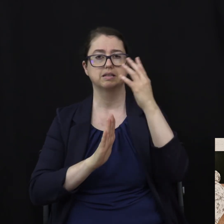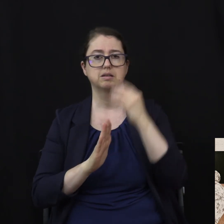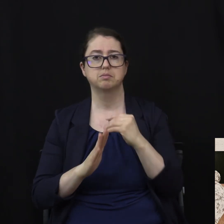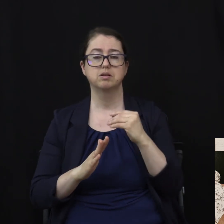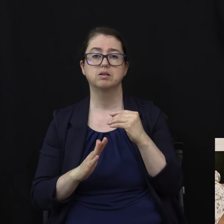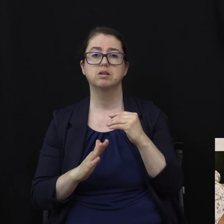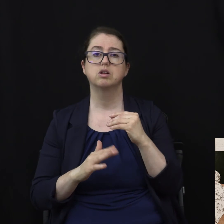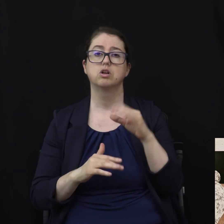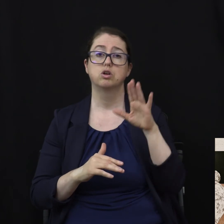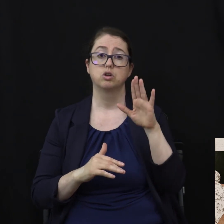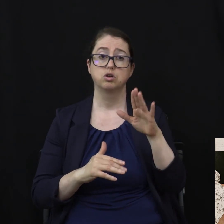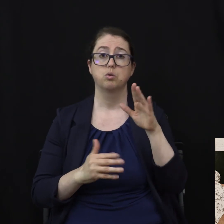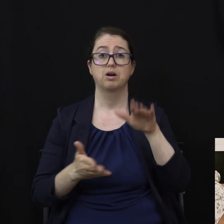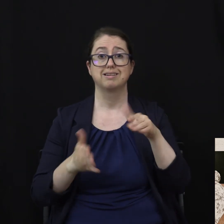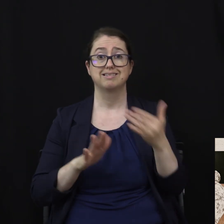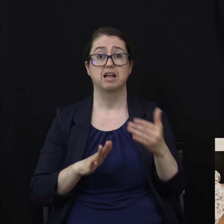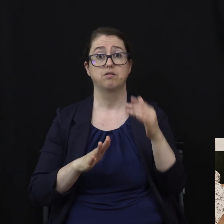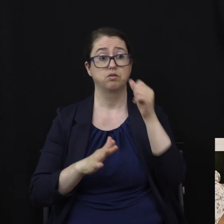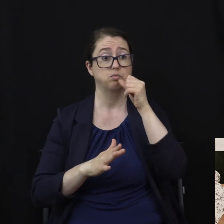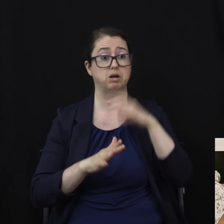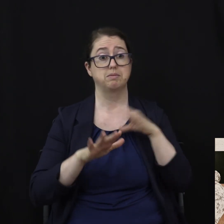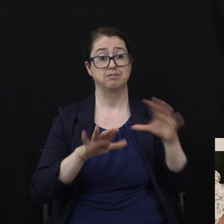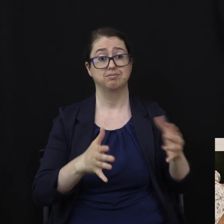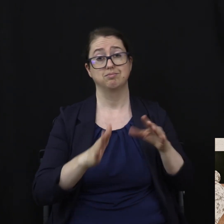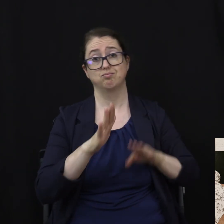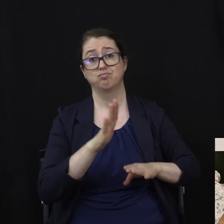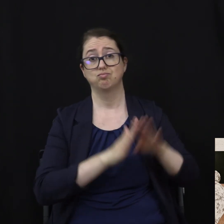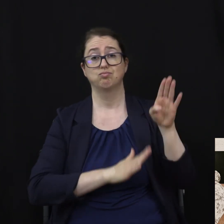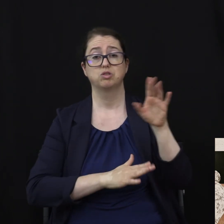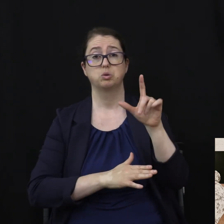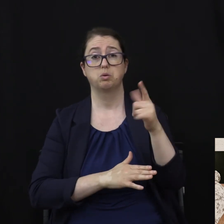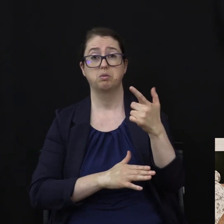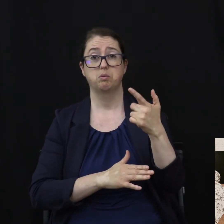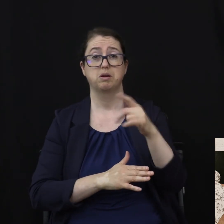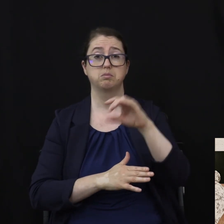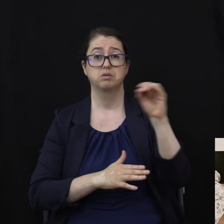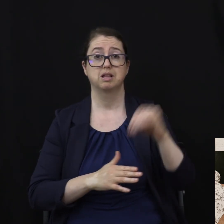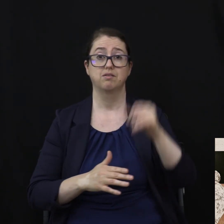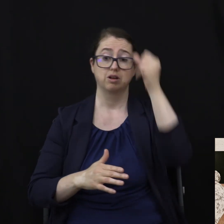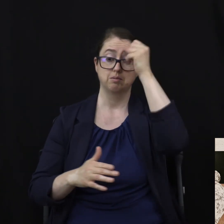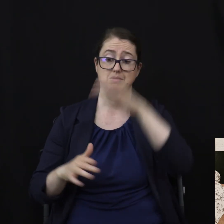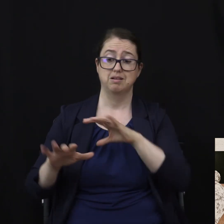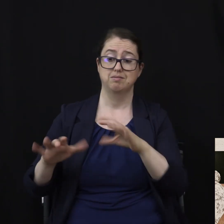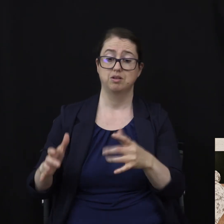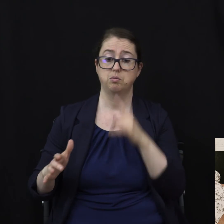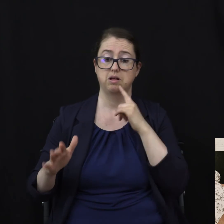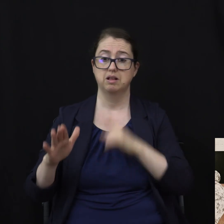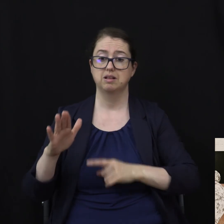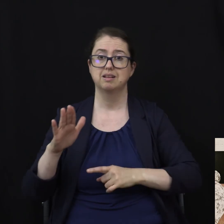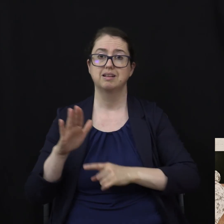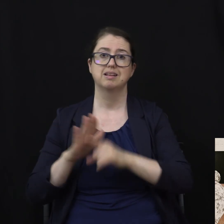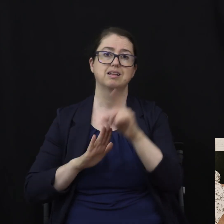in women goes up by 21%, and in men, it goes up by 26%.